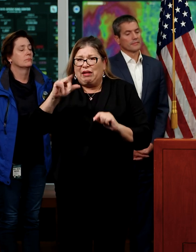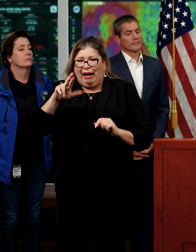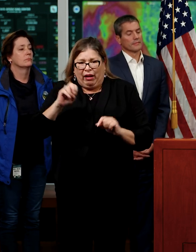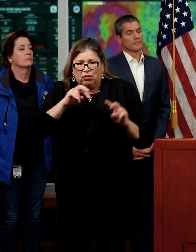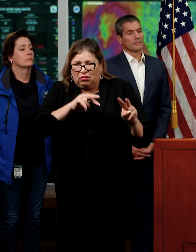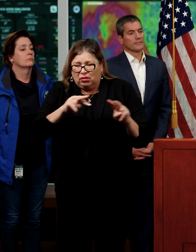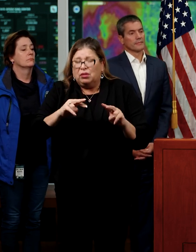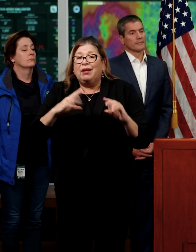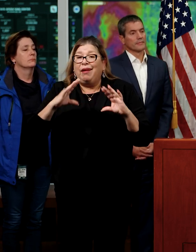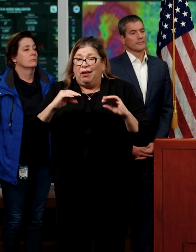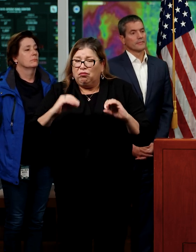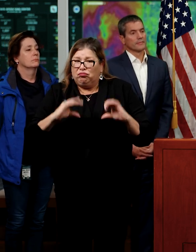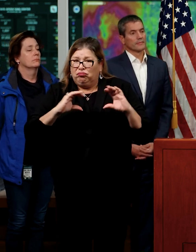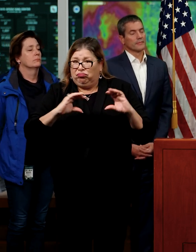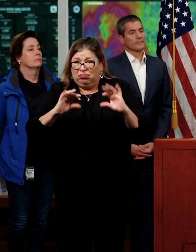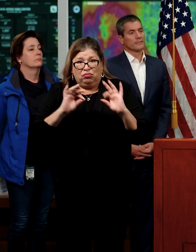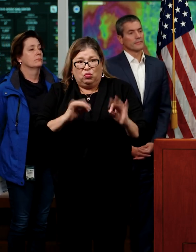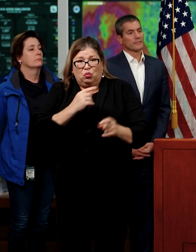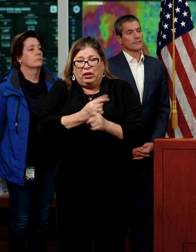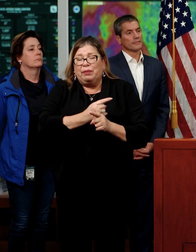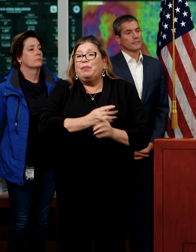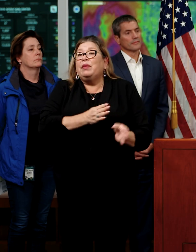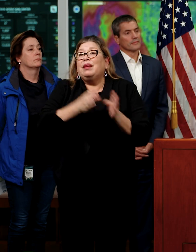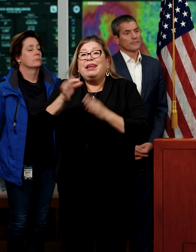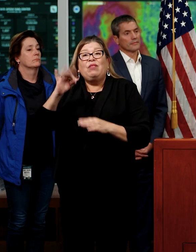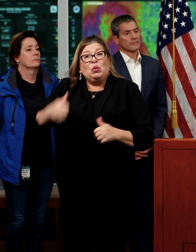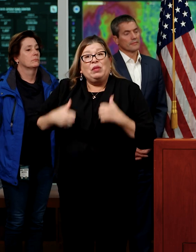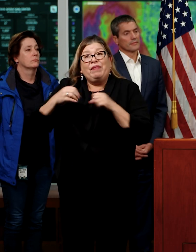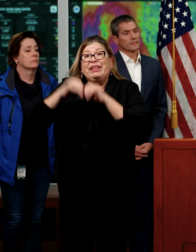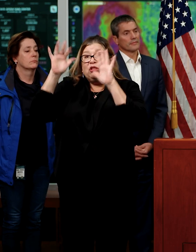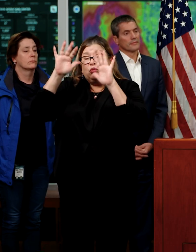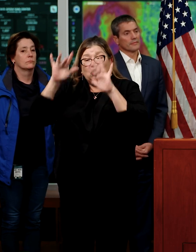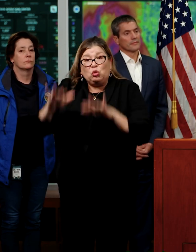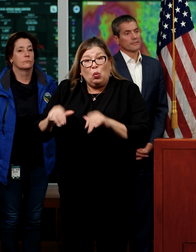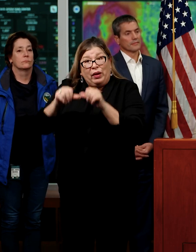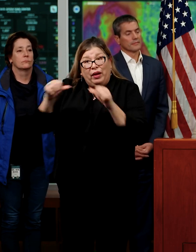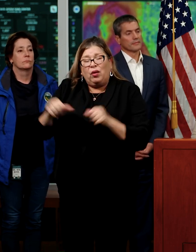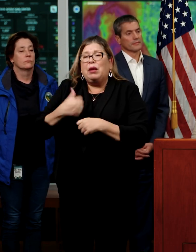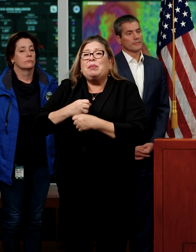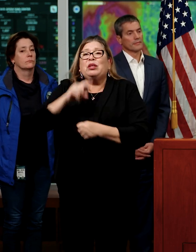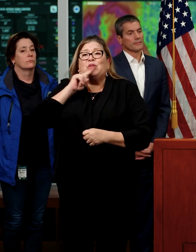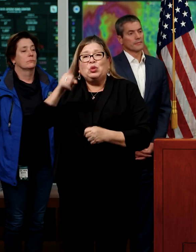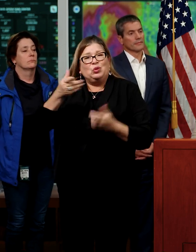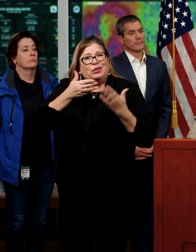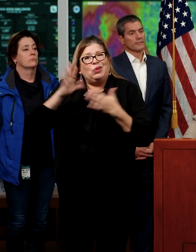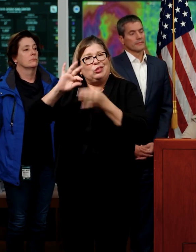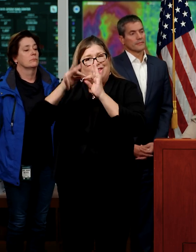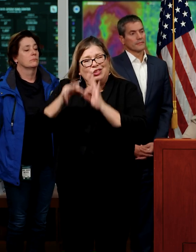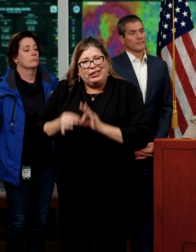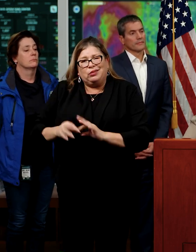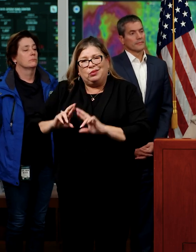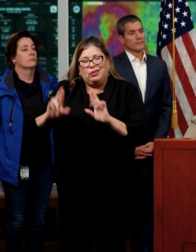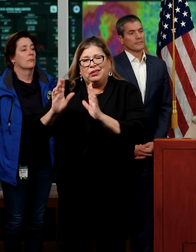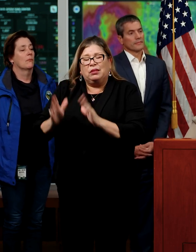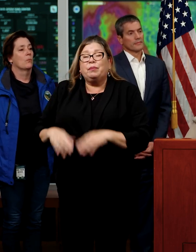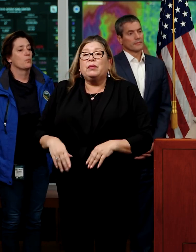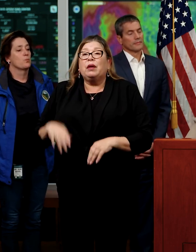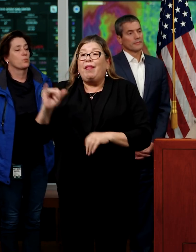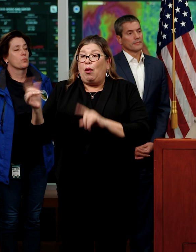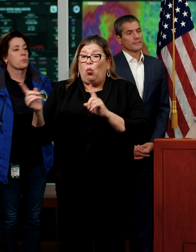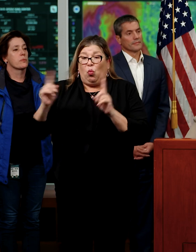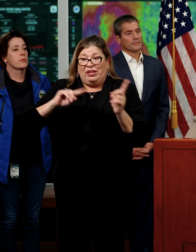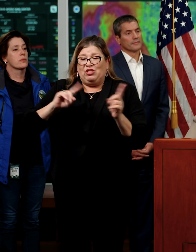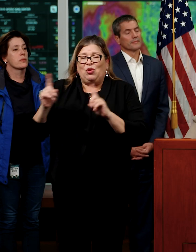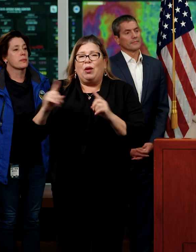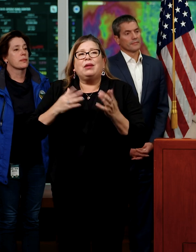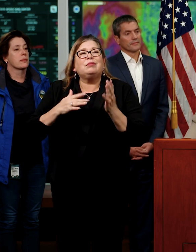tires are inflated properly. If you live in a snowy area, either carry chains with you or have studded tires. Windshield wipers are often